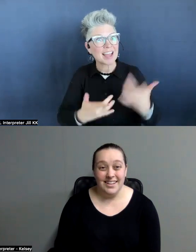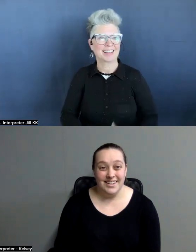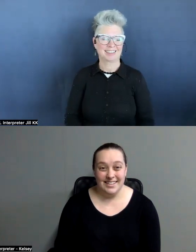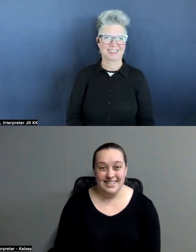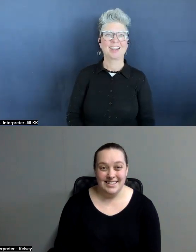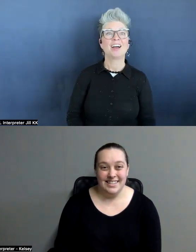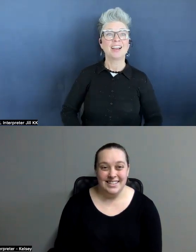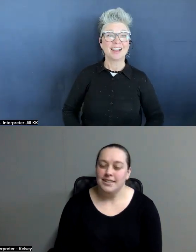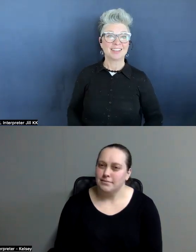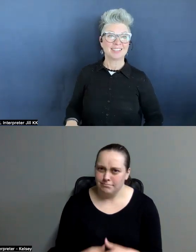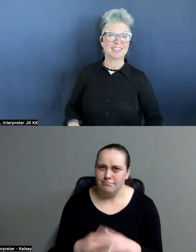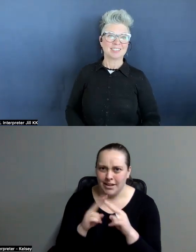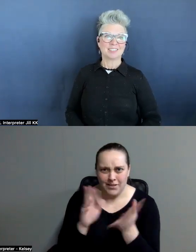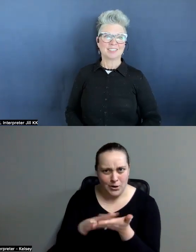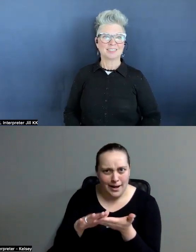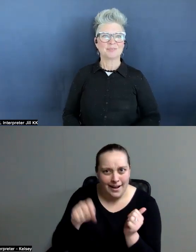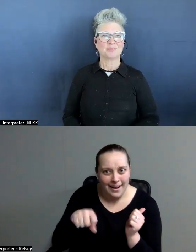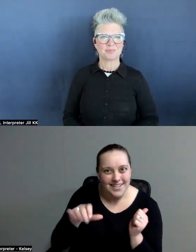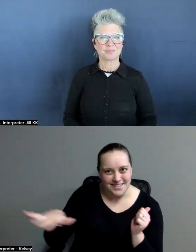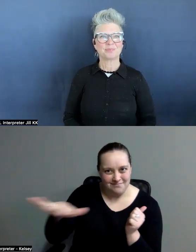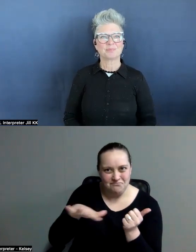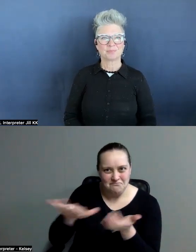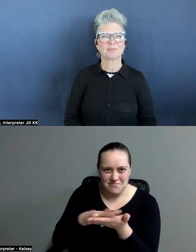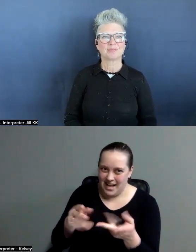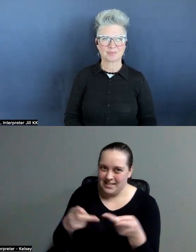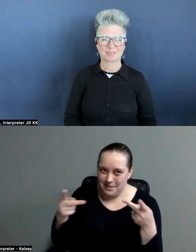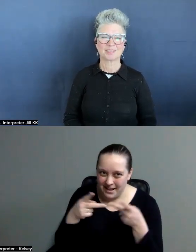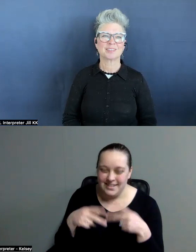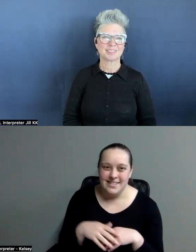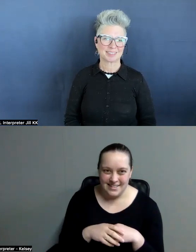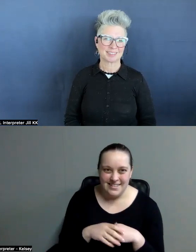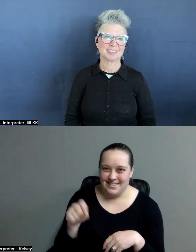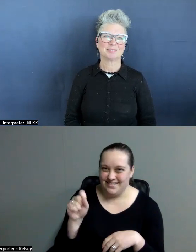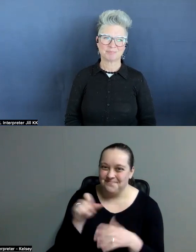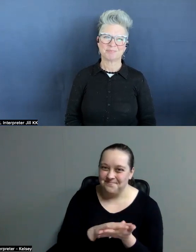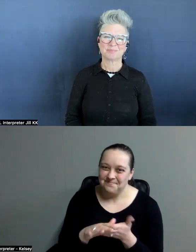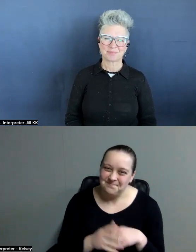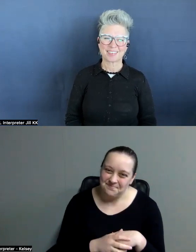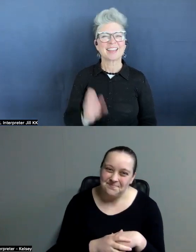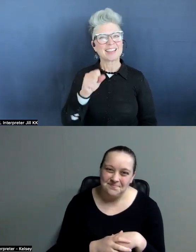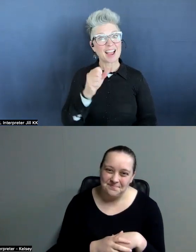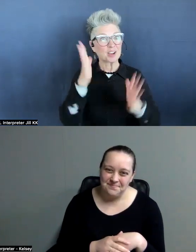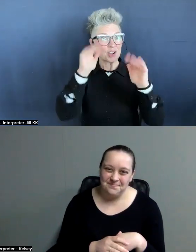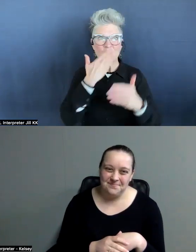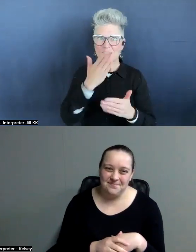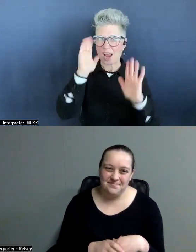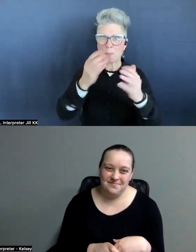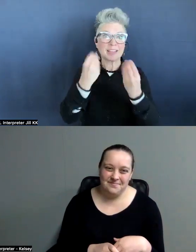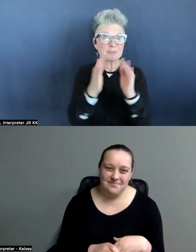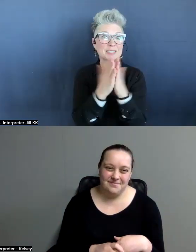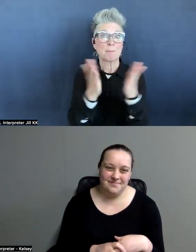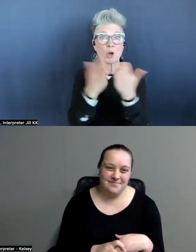It's very nice. It's very nice. It's nice. It's really nice. Good. I hope it gives me some book ideas.